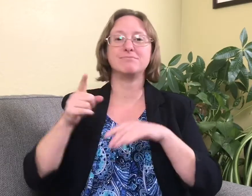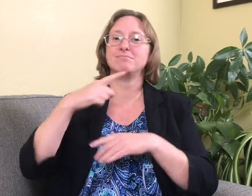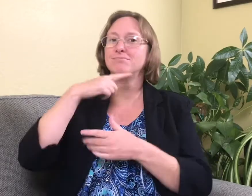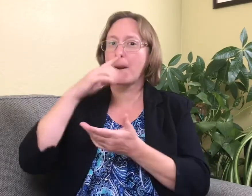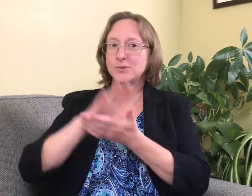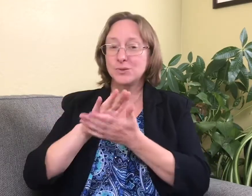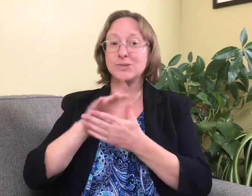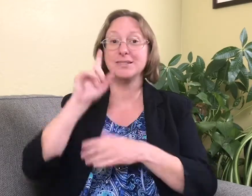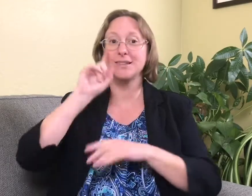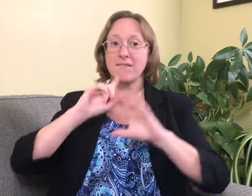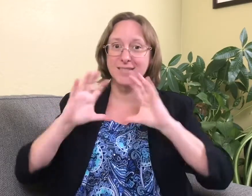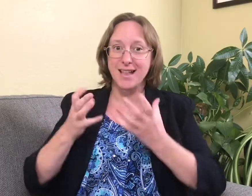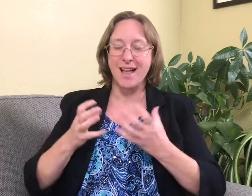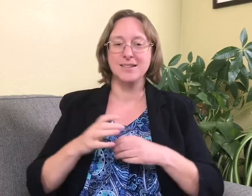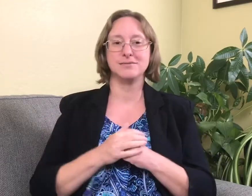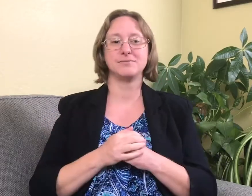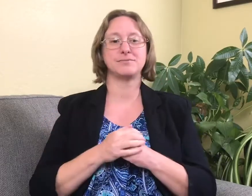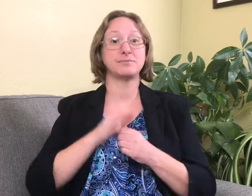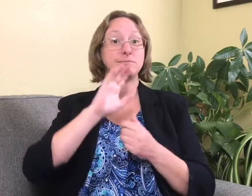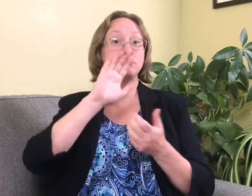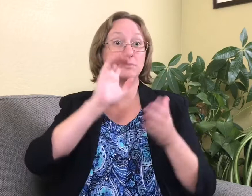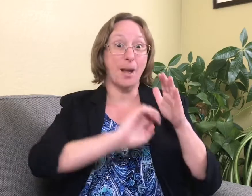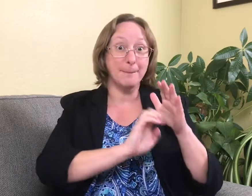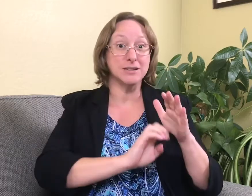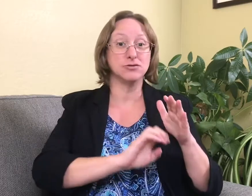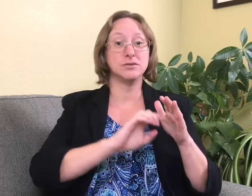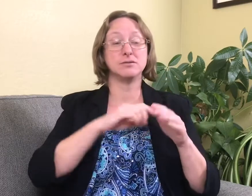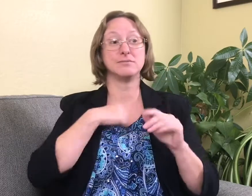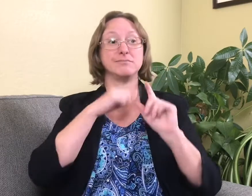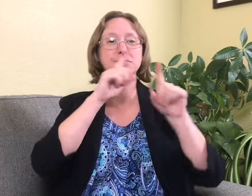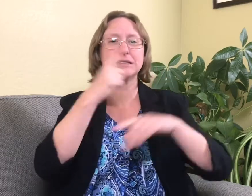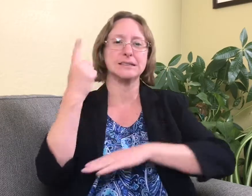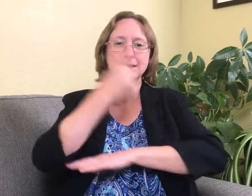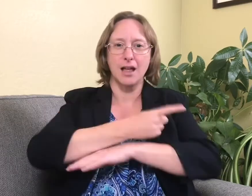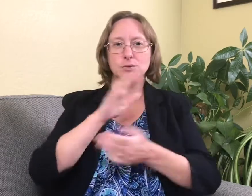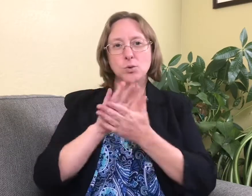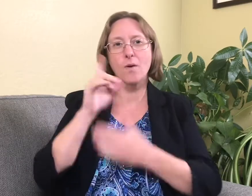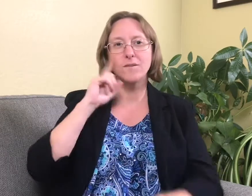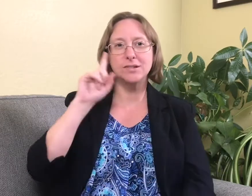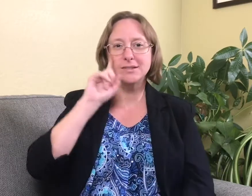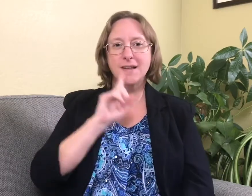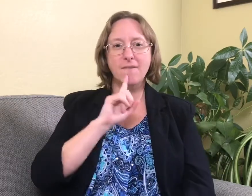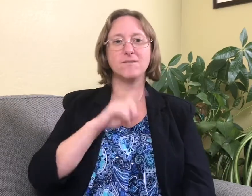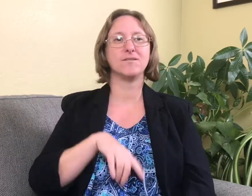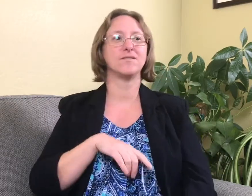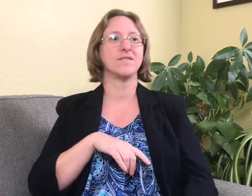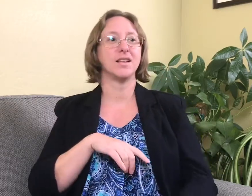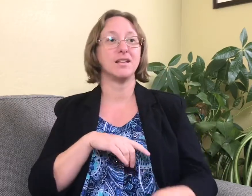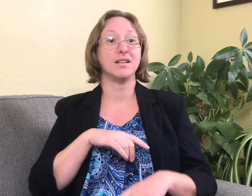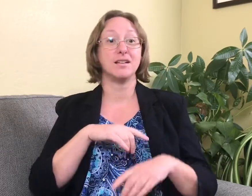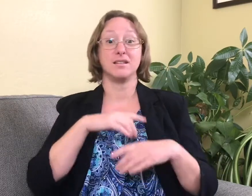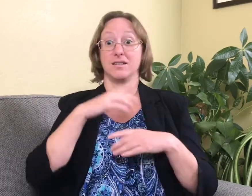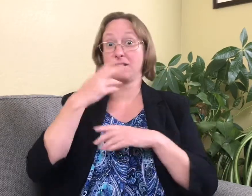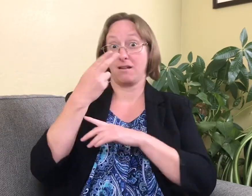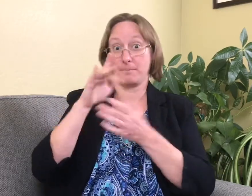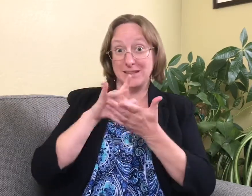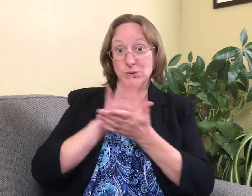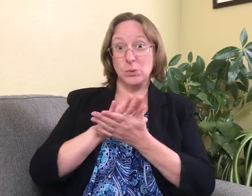children. In kindergarten, I went to a public school with deaf children in a class. In elementary school, I went to a day school for the